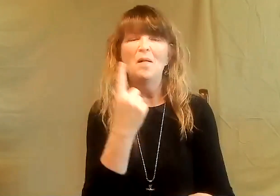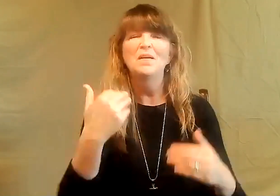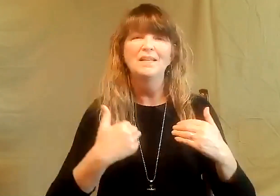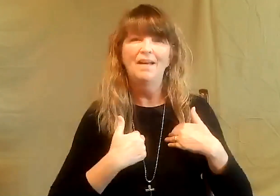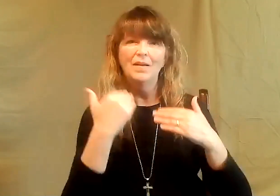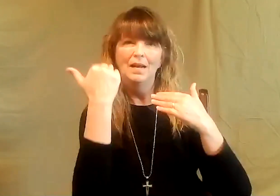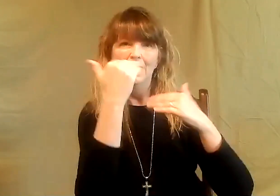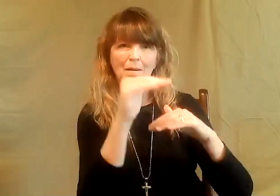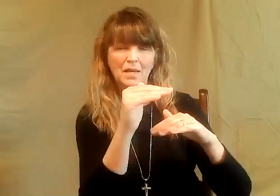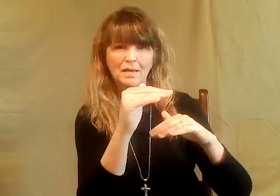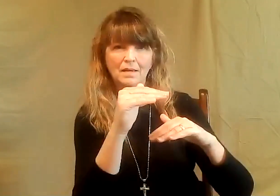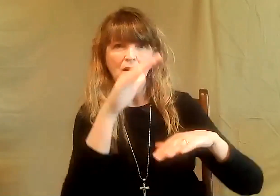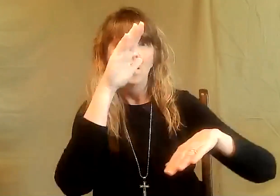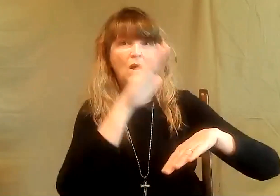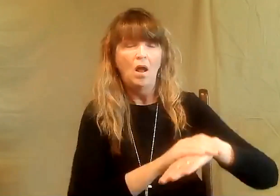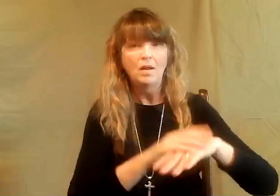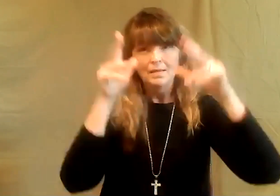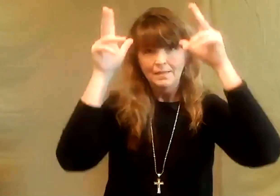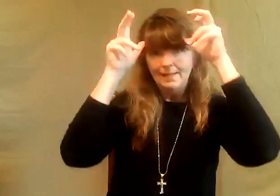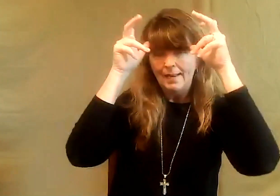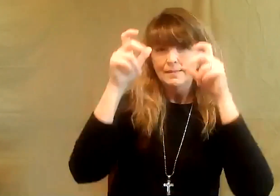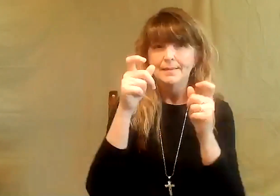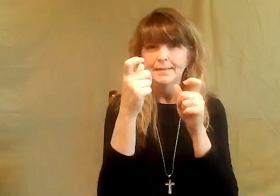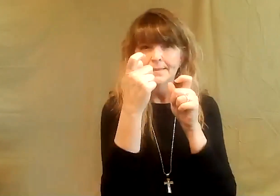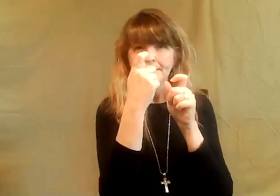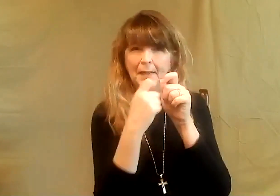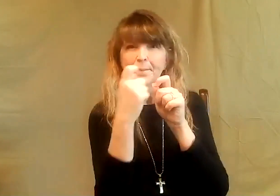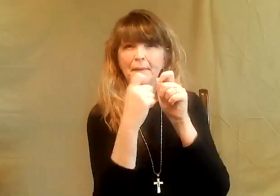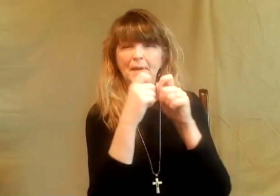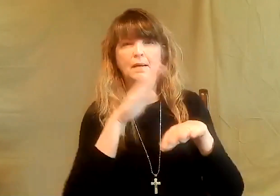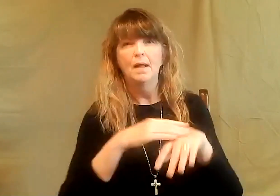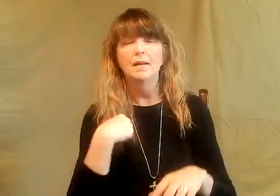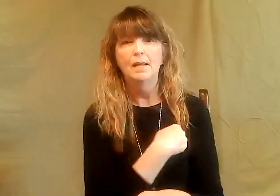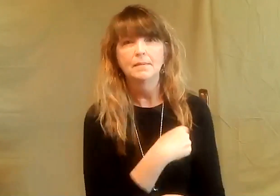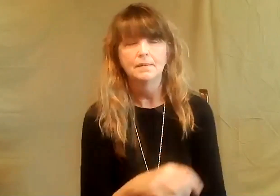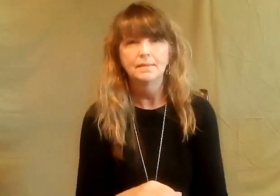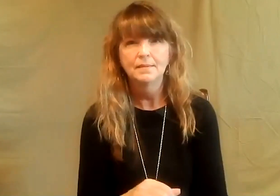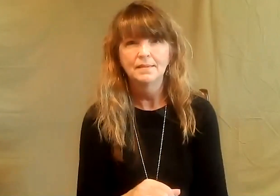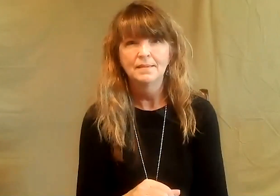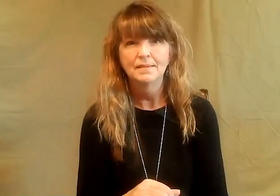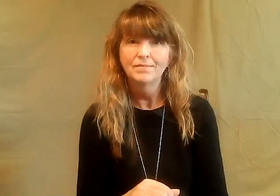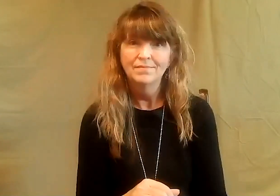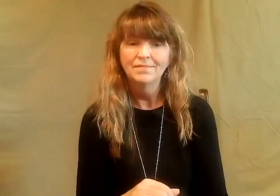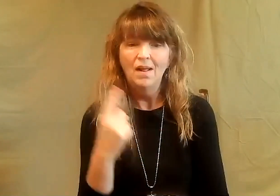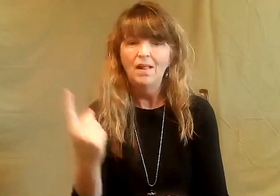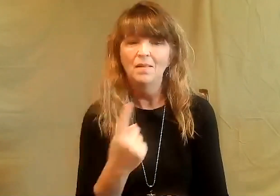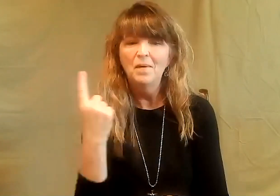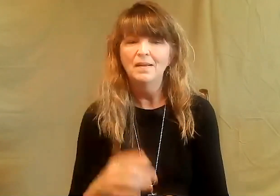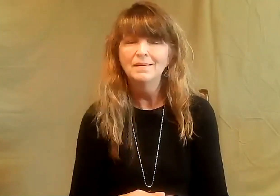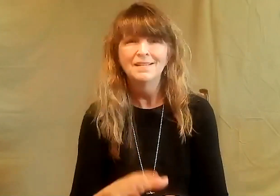But God always has limits on Satan's torturing of